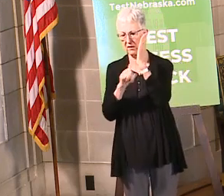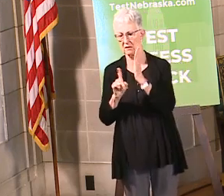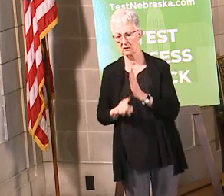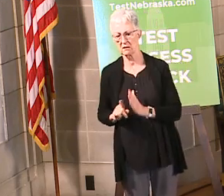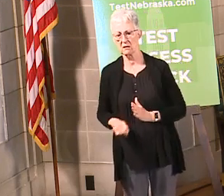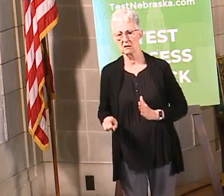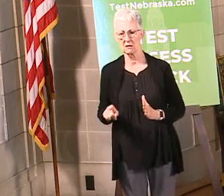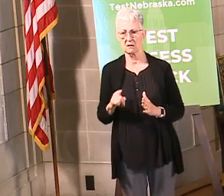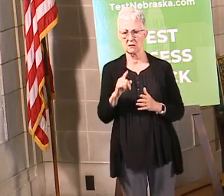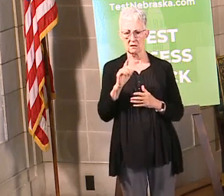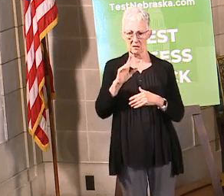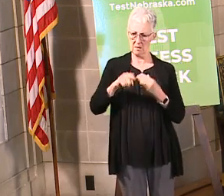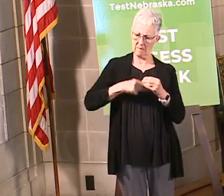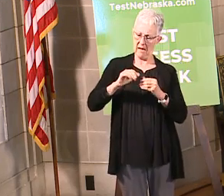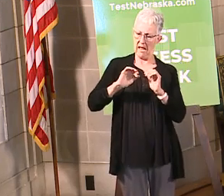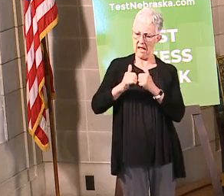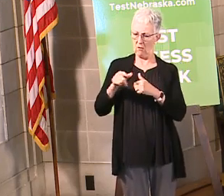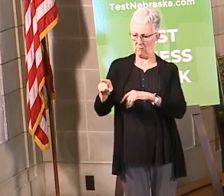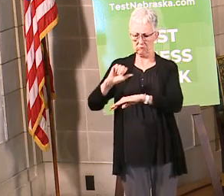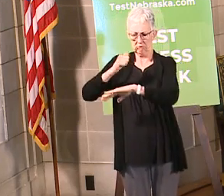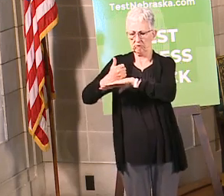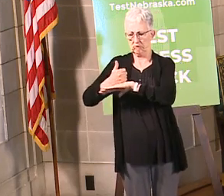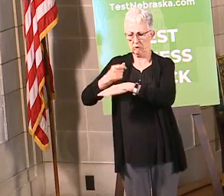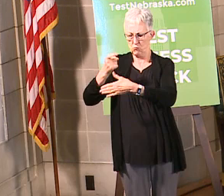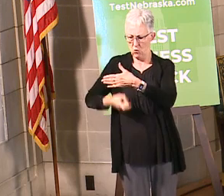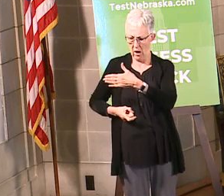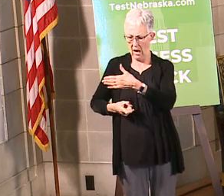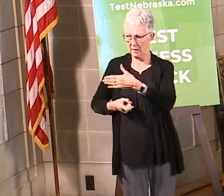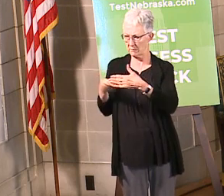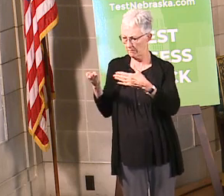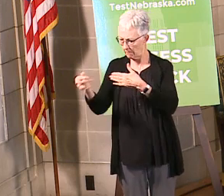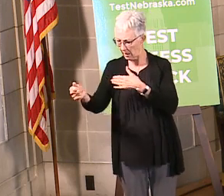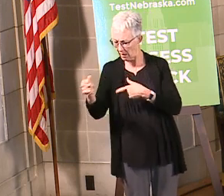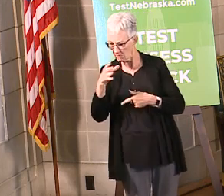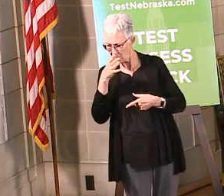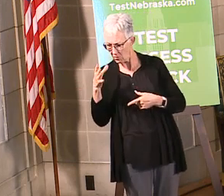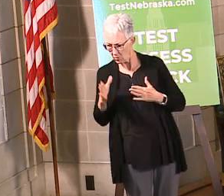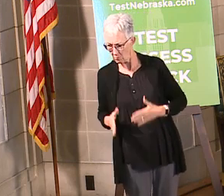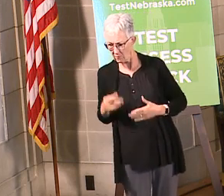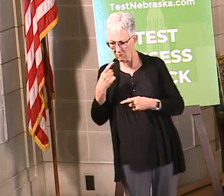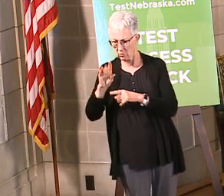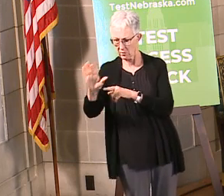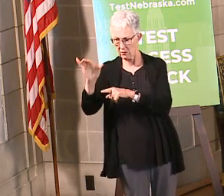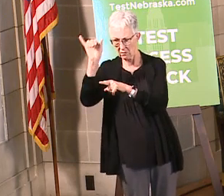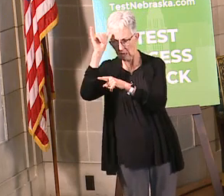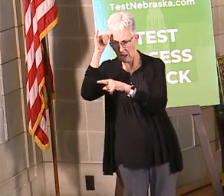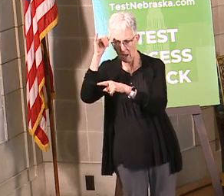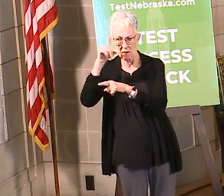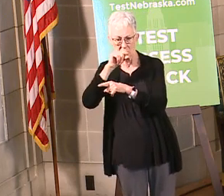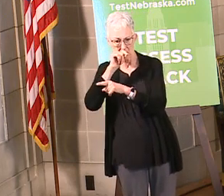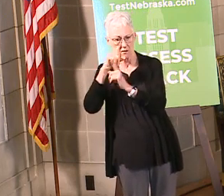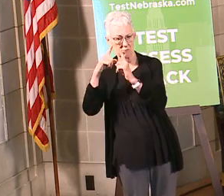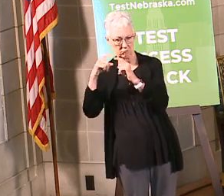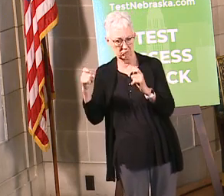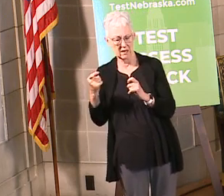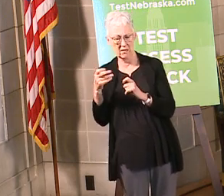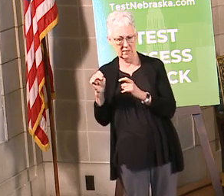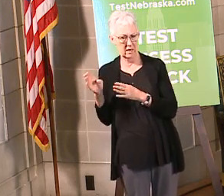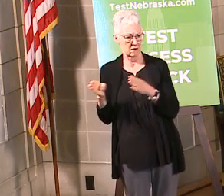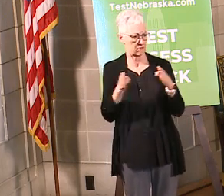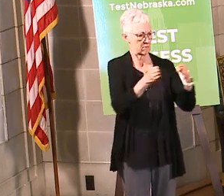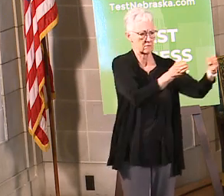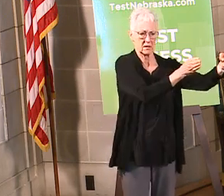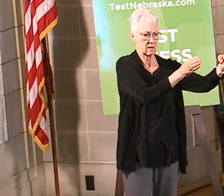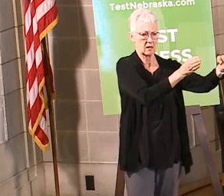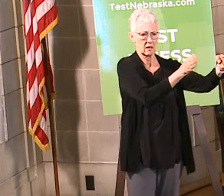this industry. And just a few days ago, President Trump also asked the Department of Justice to look into this. So this is a